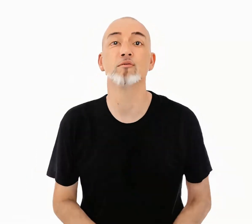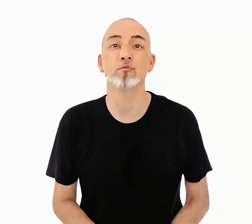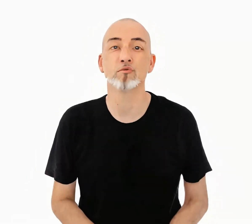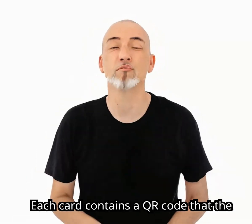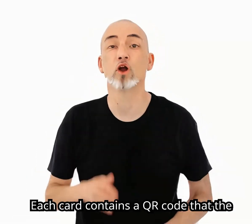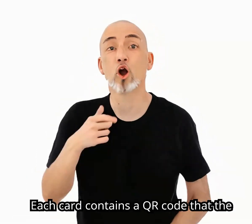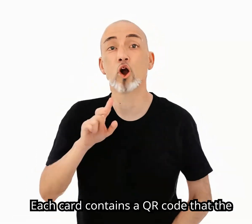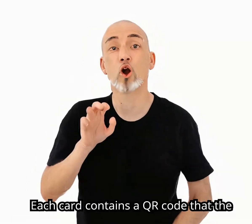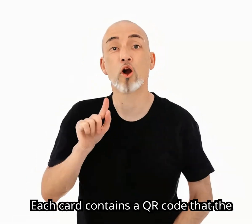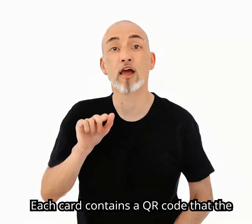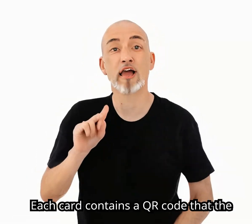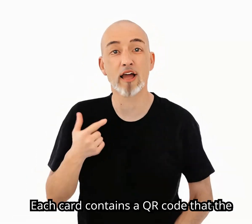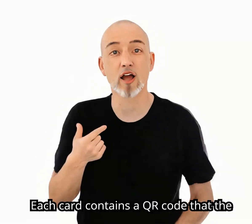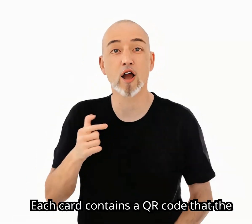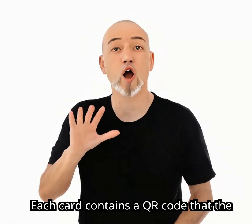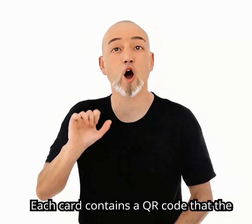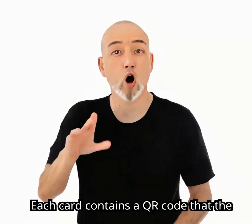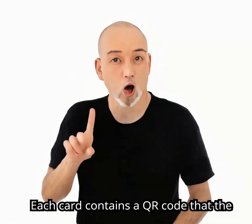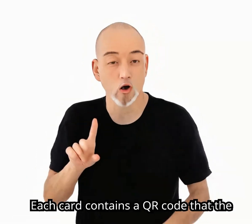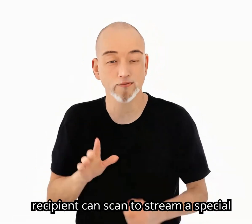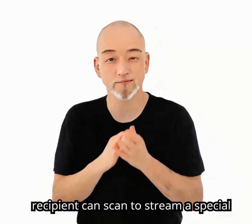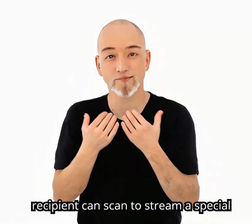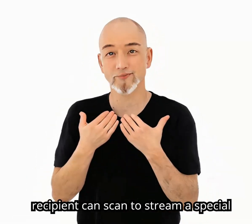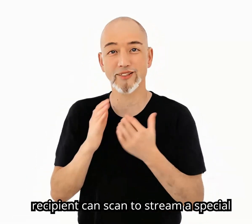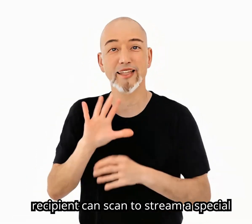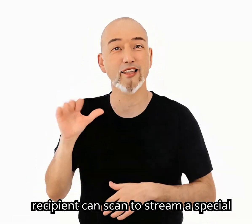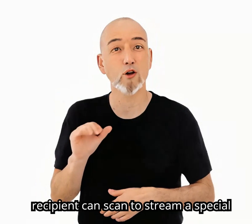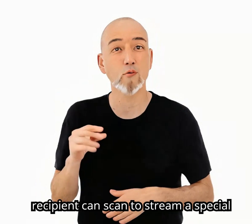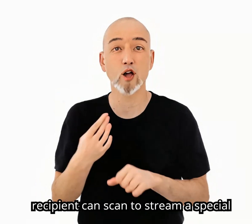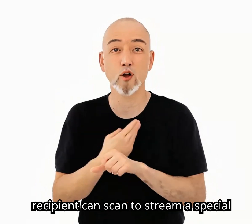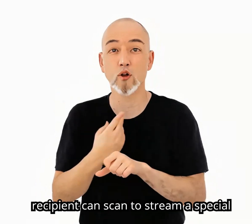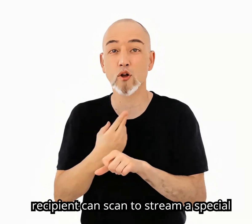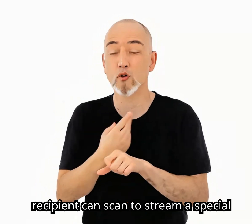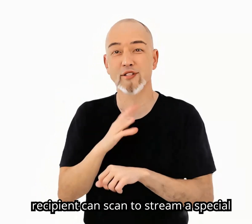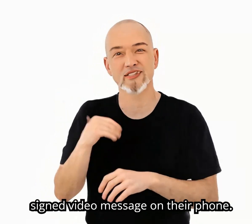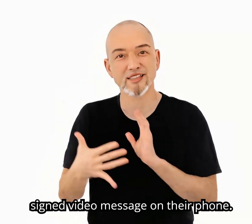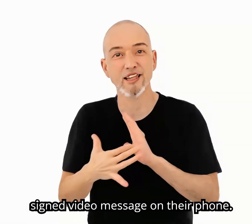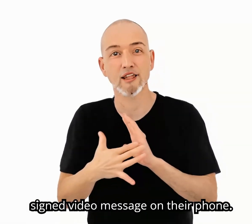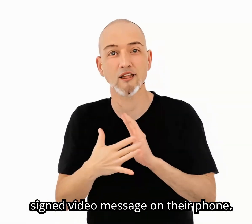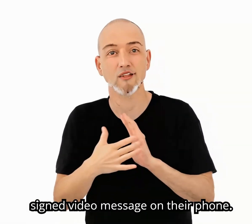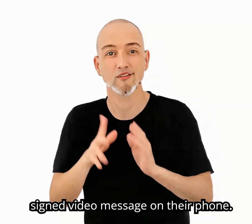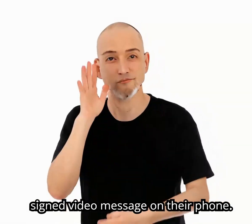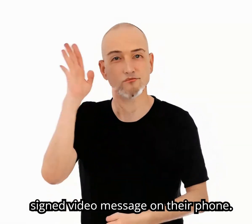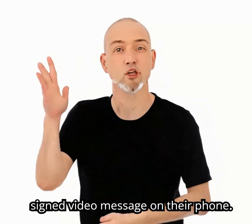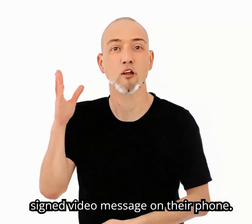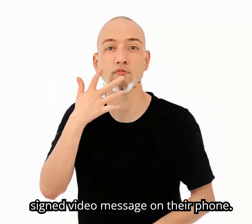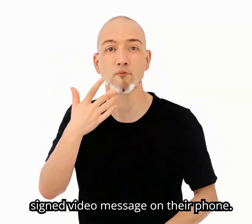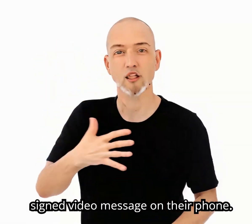Each card contains a QR code that the recipient can scan to stream a special signed video message on their phone.